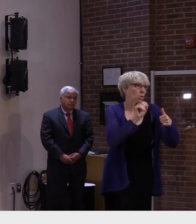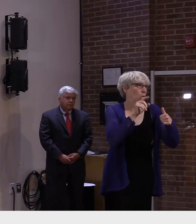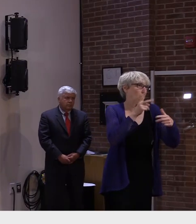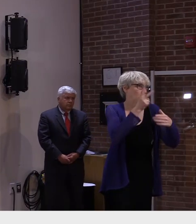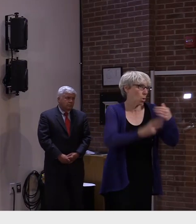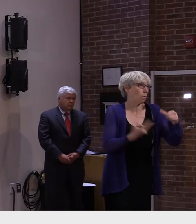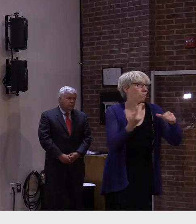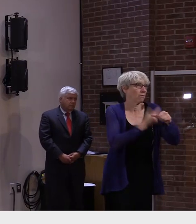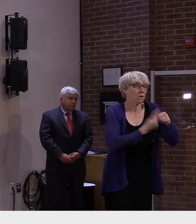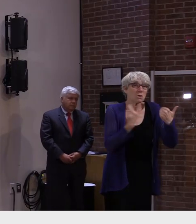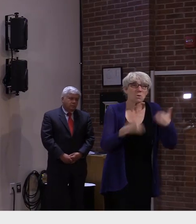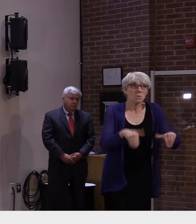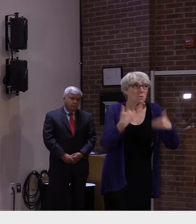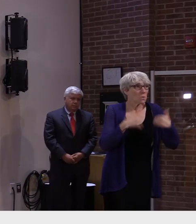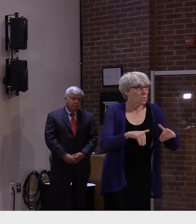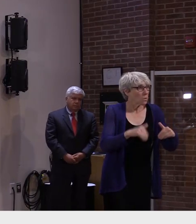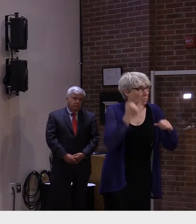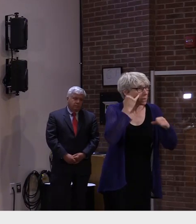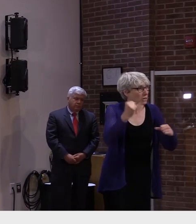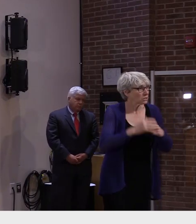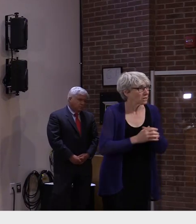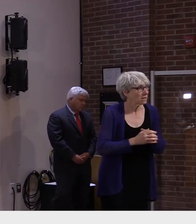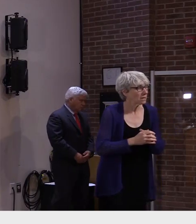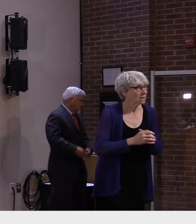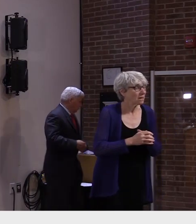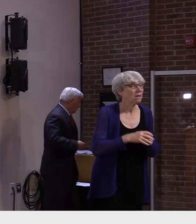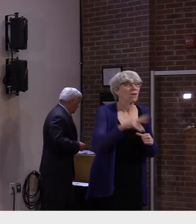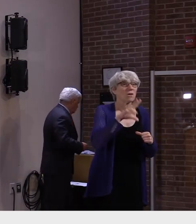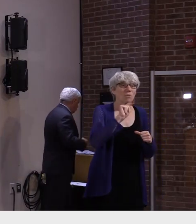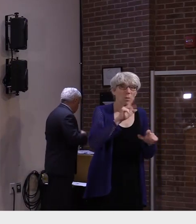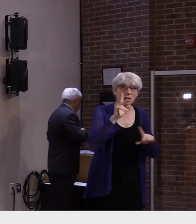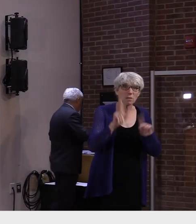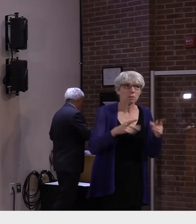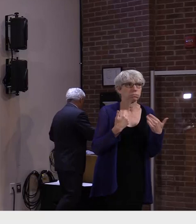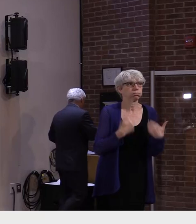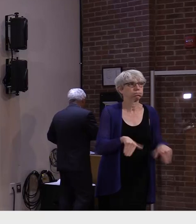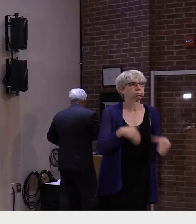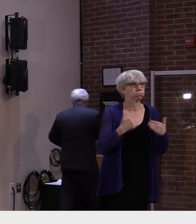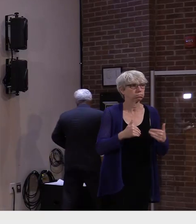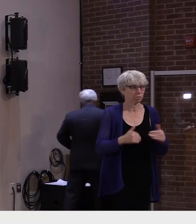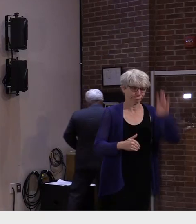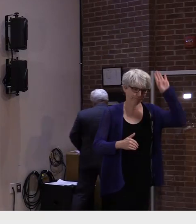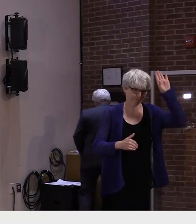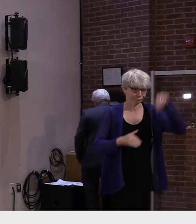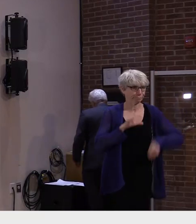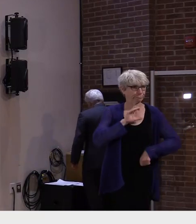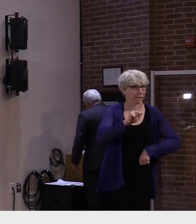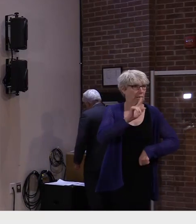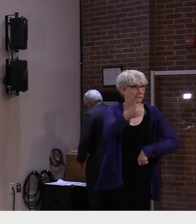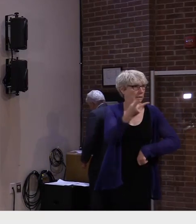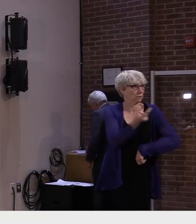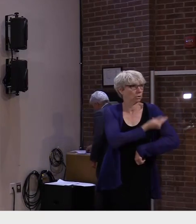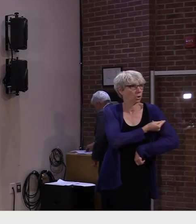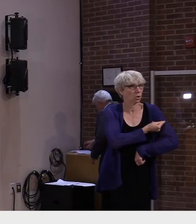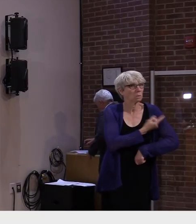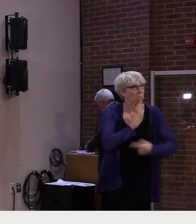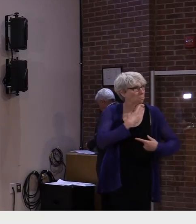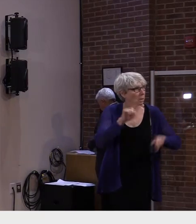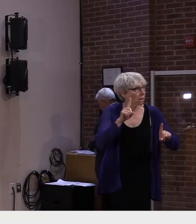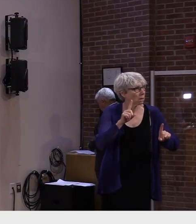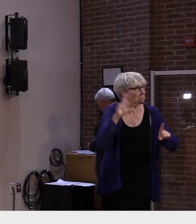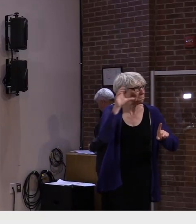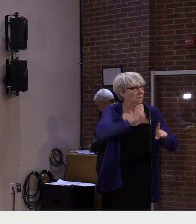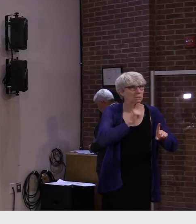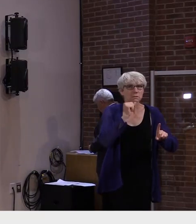population and vermonters have been faithfully stepping up to get their second dose with the rate of full vaccination